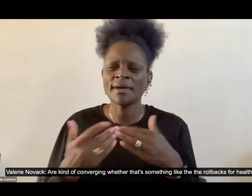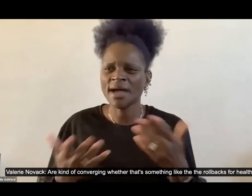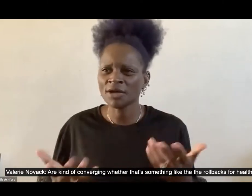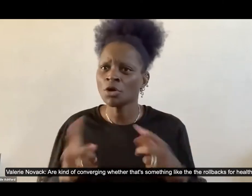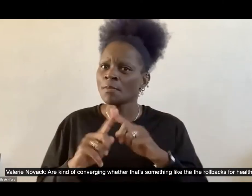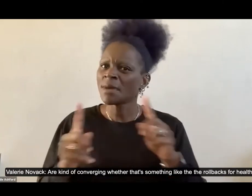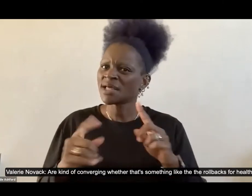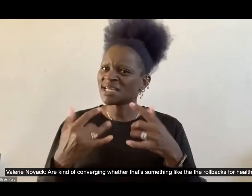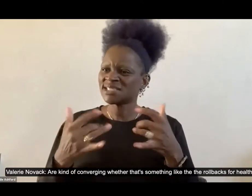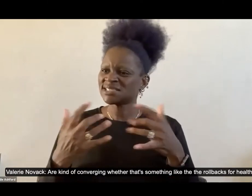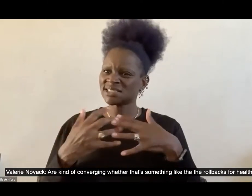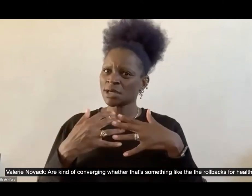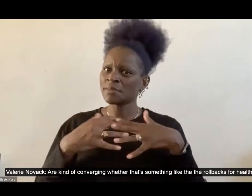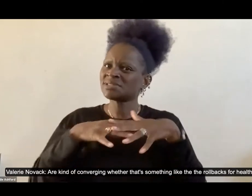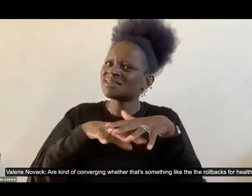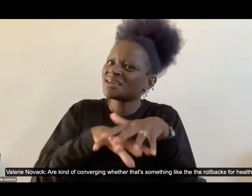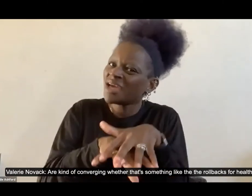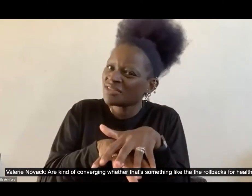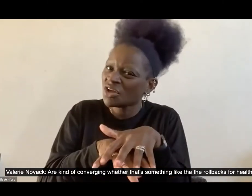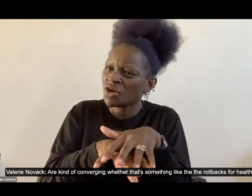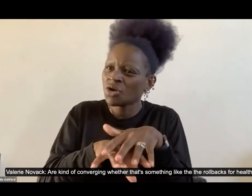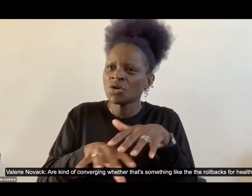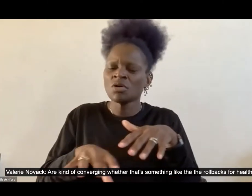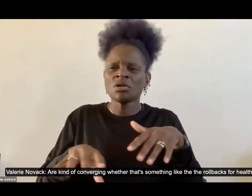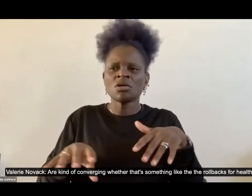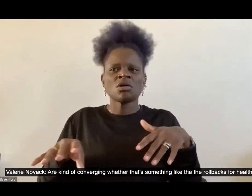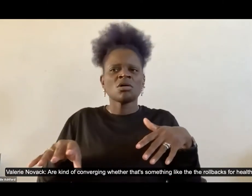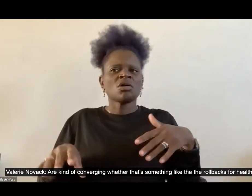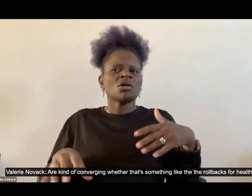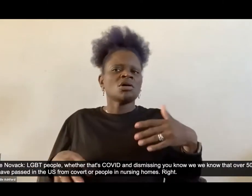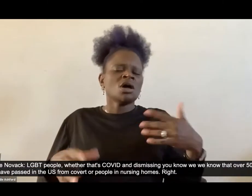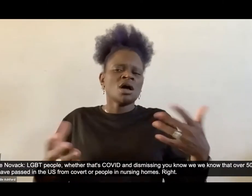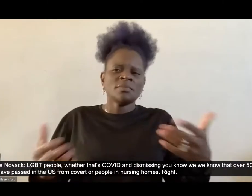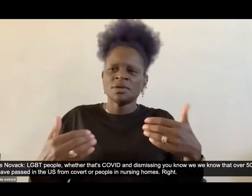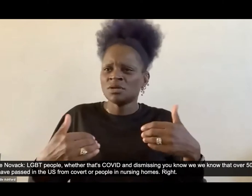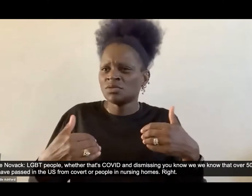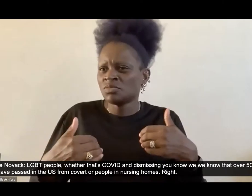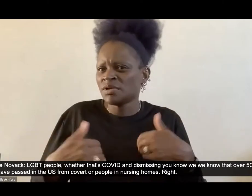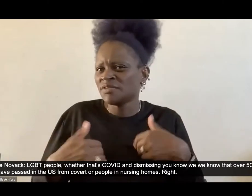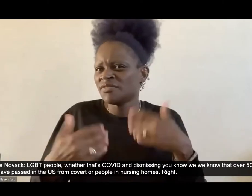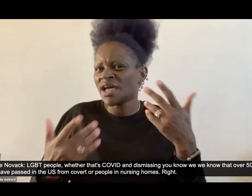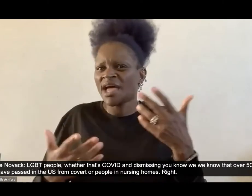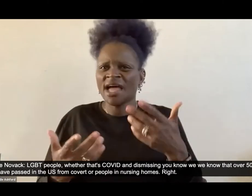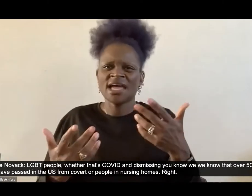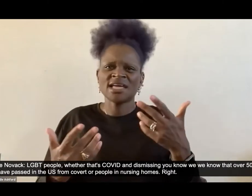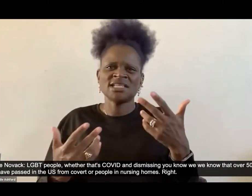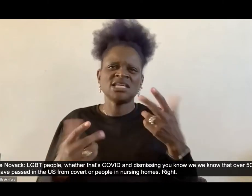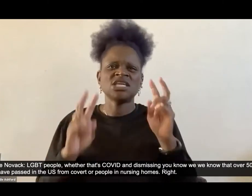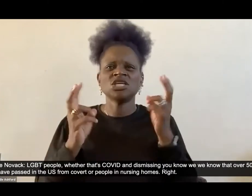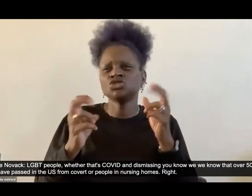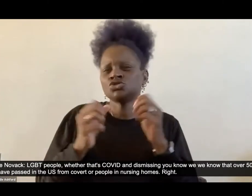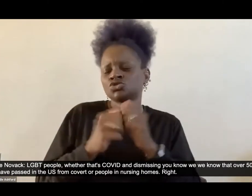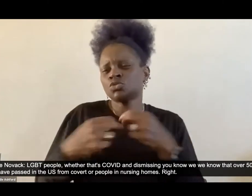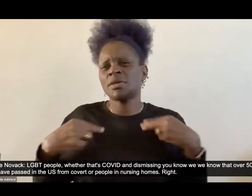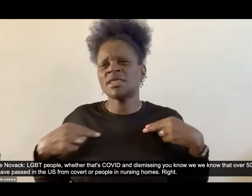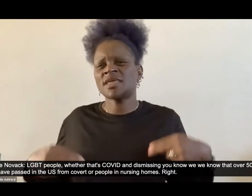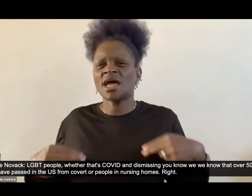converging. Whether that's something like the, the rollbacks for healthcare for, um, LGBT people, whether that's COVID